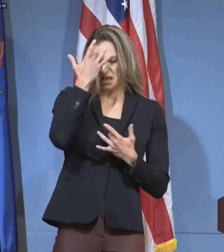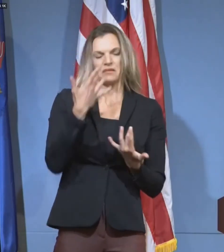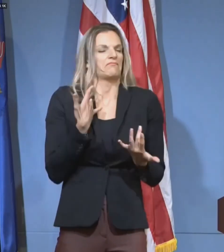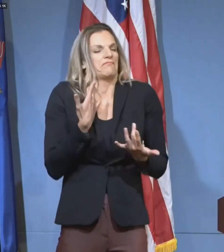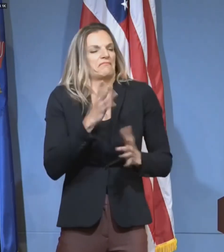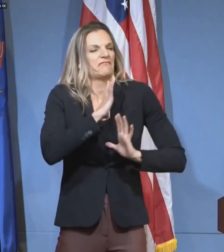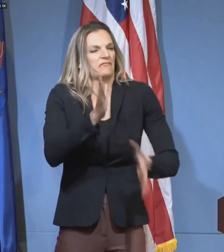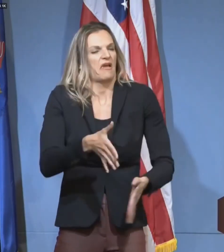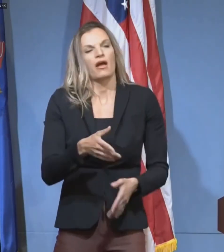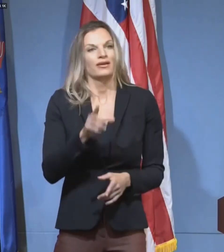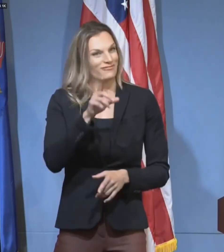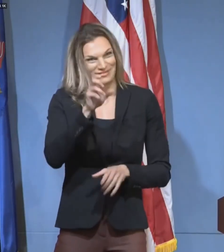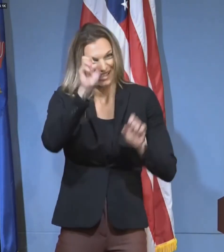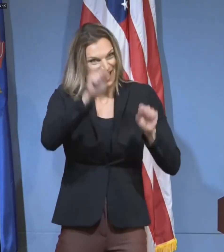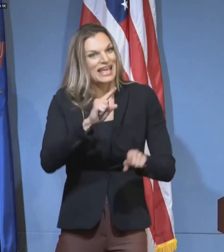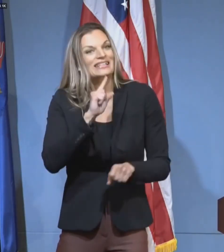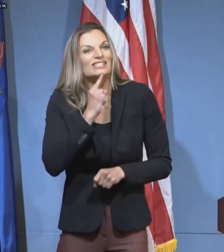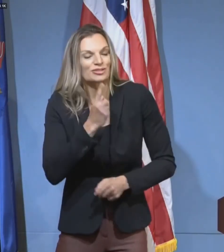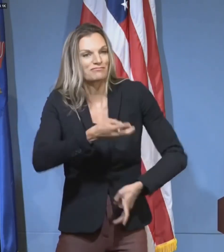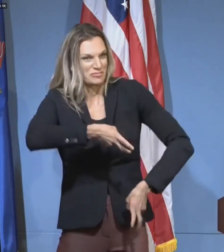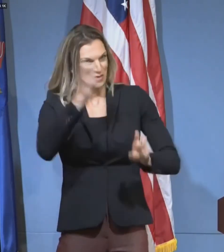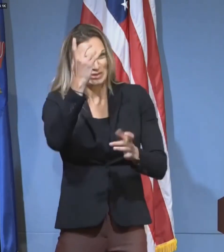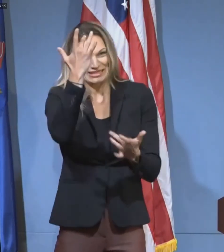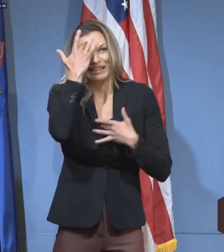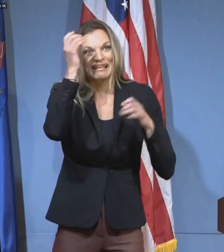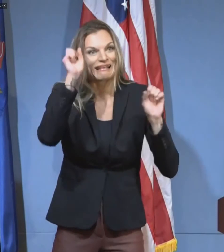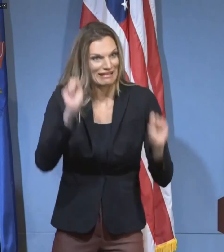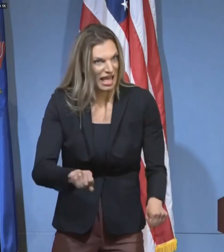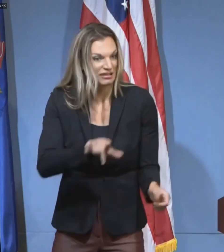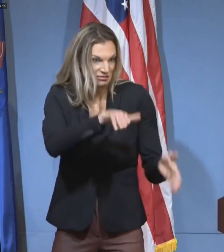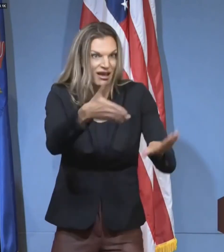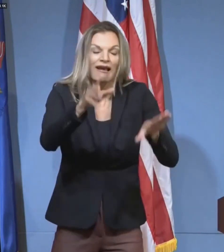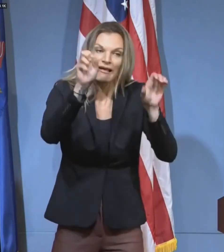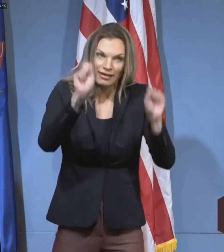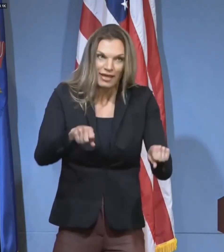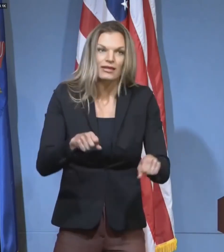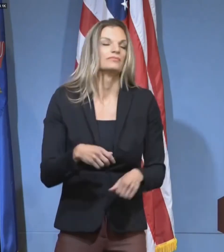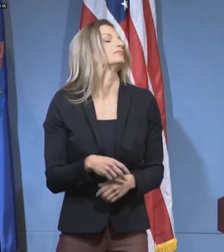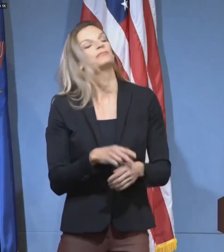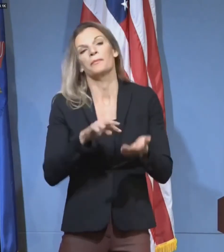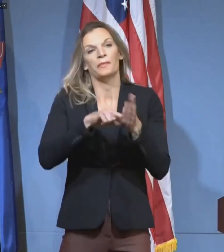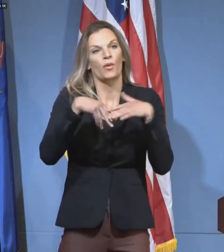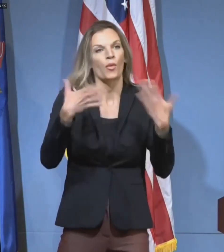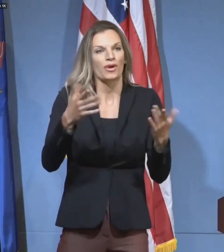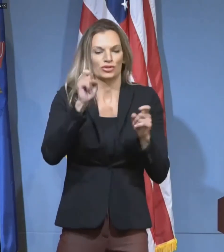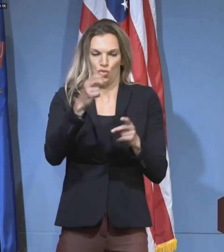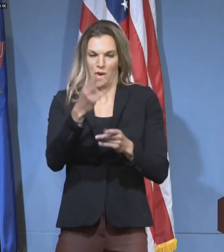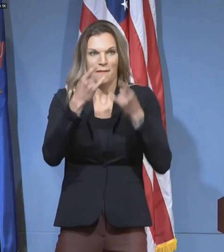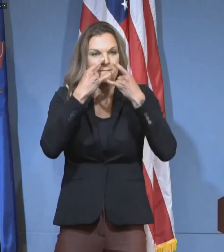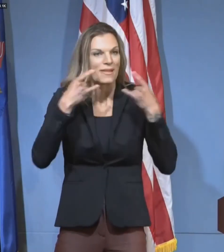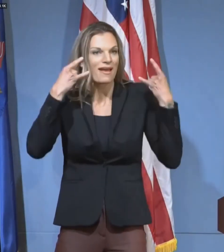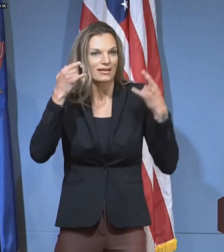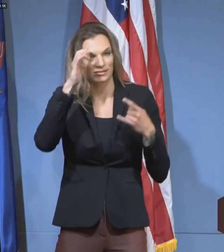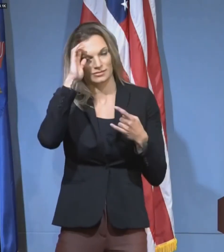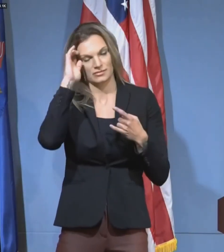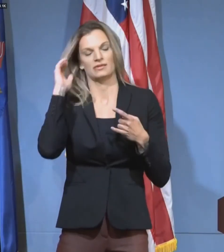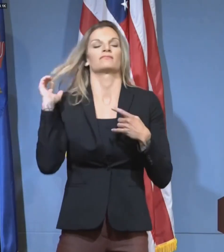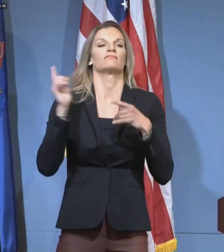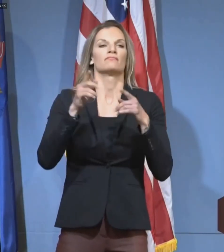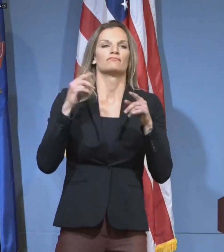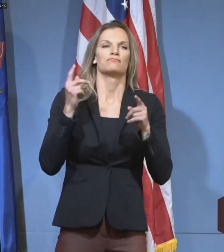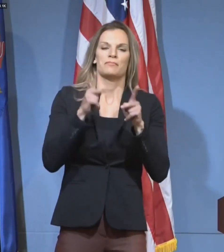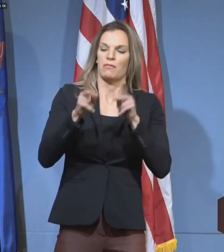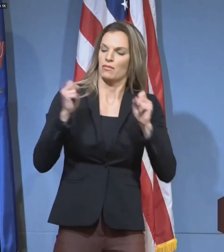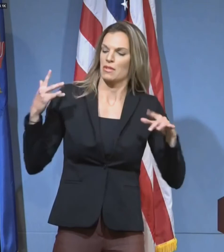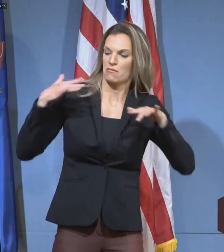seriously. Socially distance. Wear a mask. Avoid large crowds. Take responsibility for your